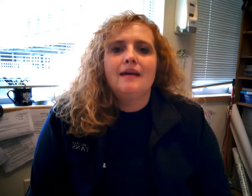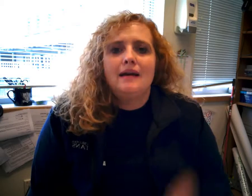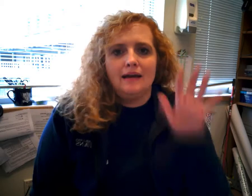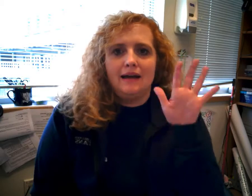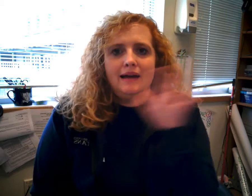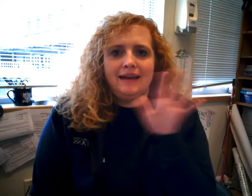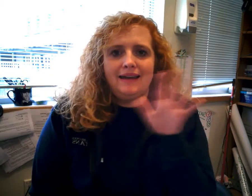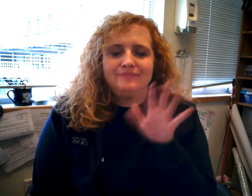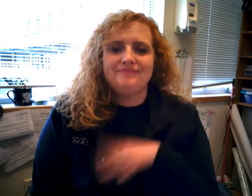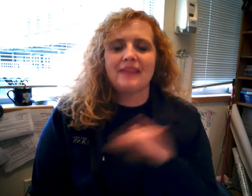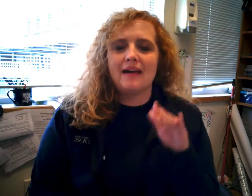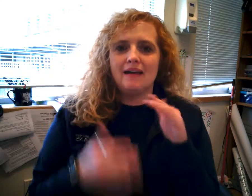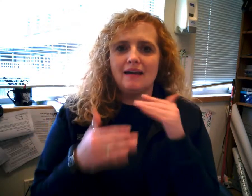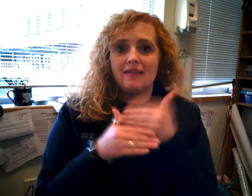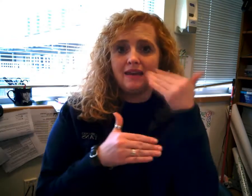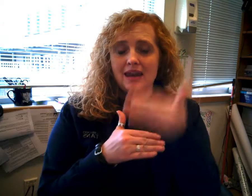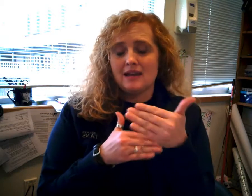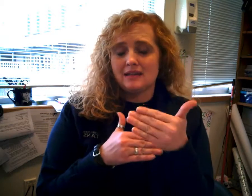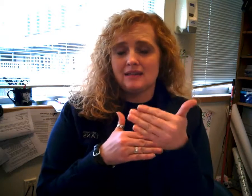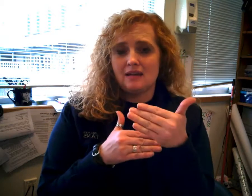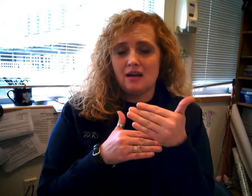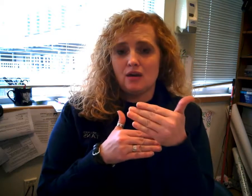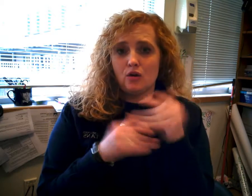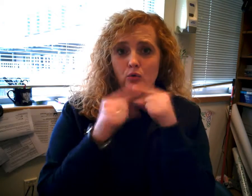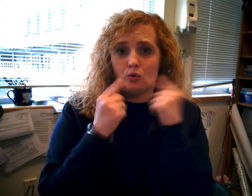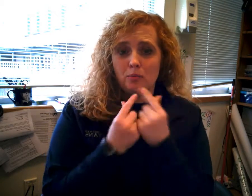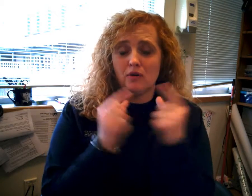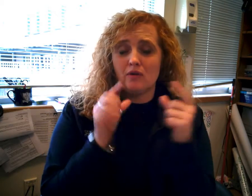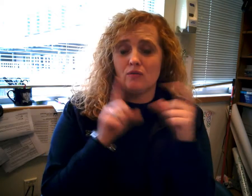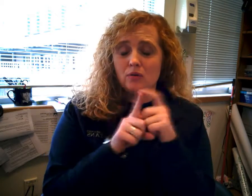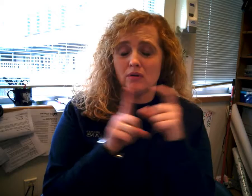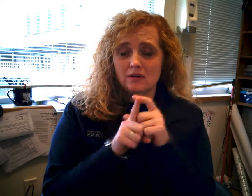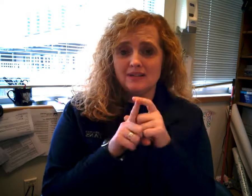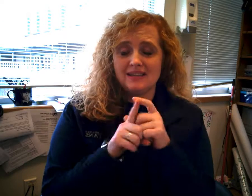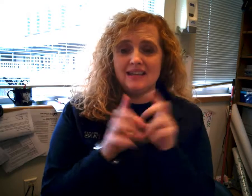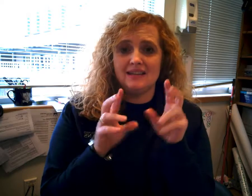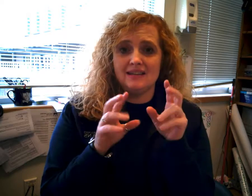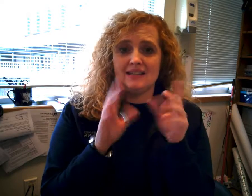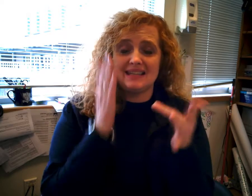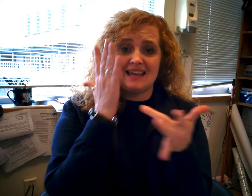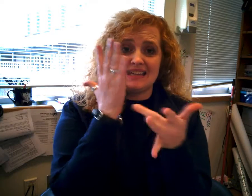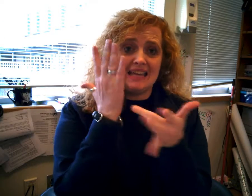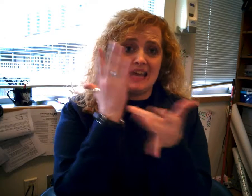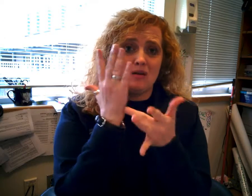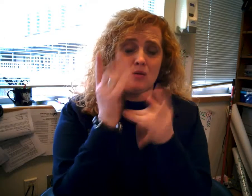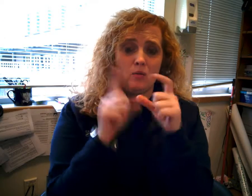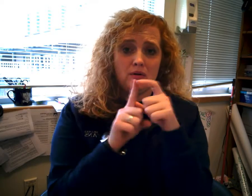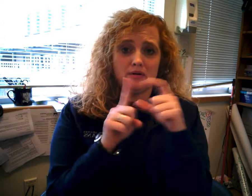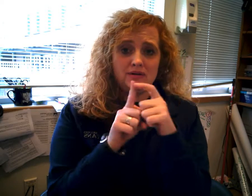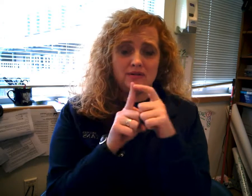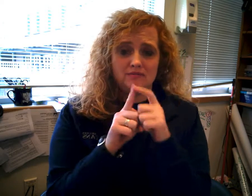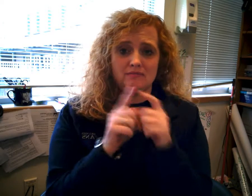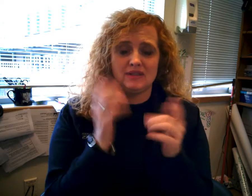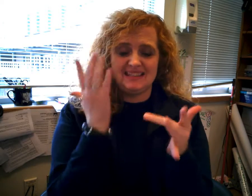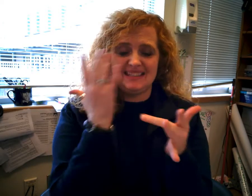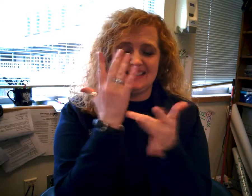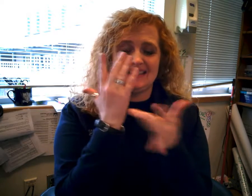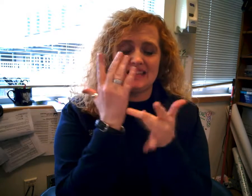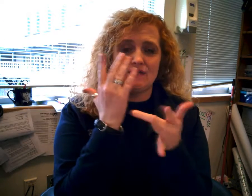Hi. The next group of words is tech words. So this is the sign for